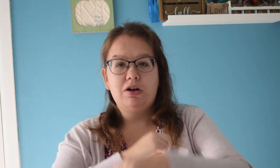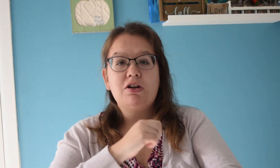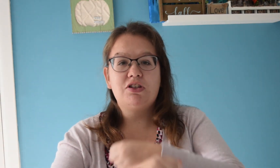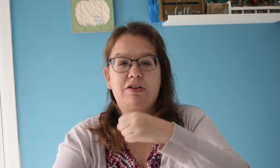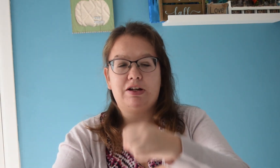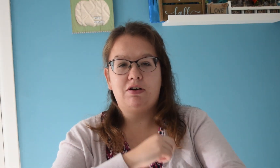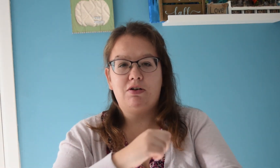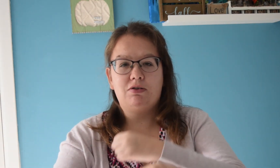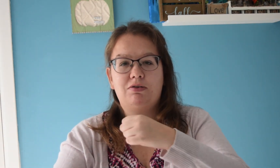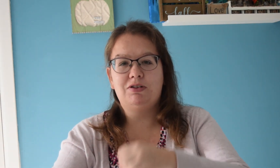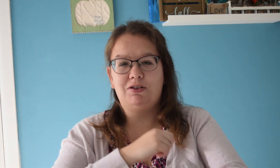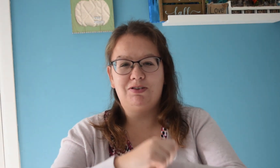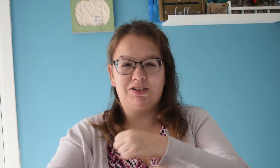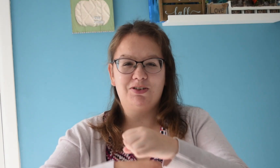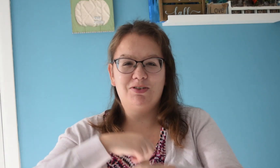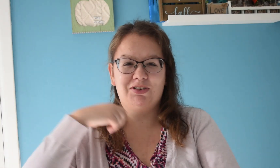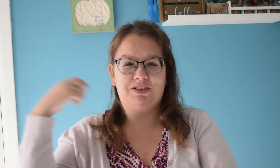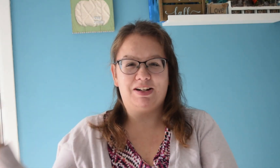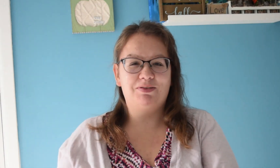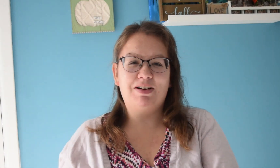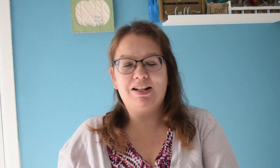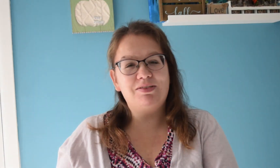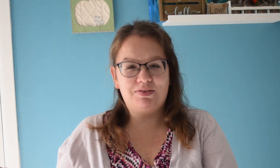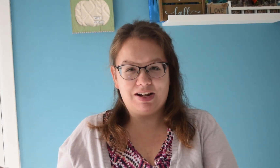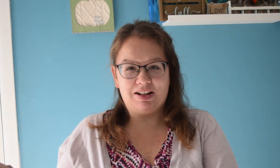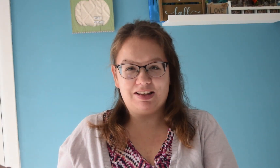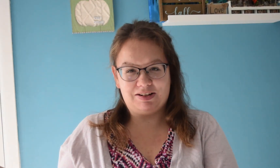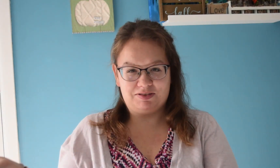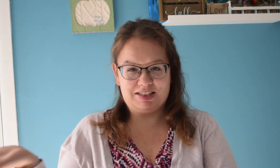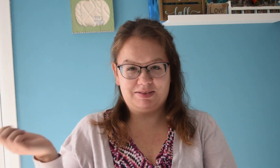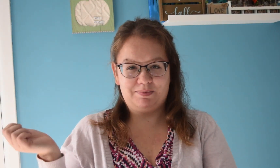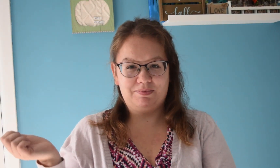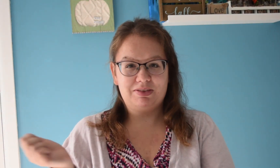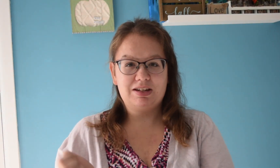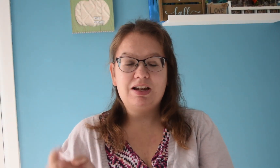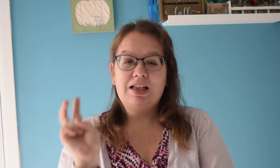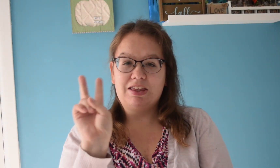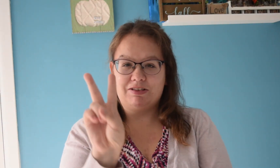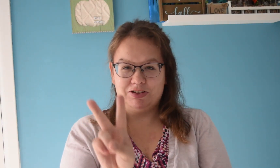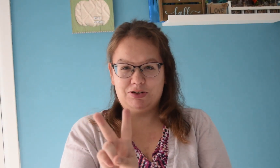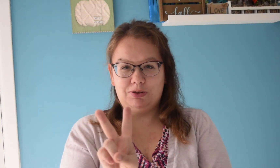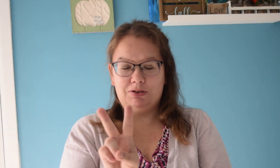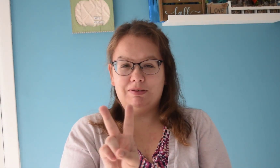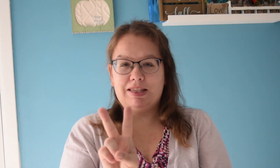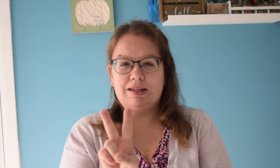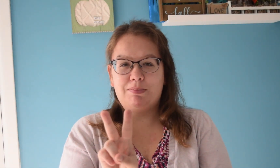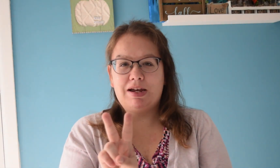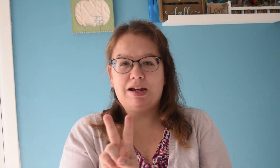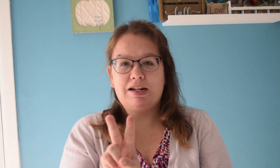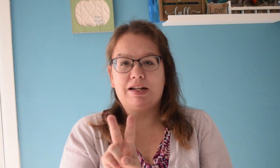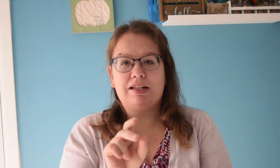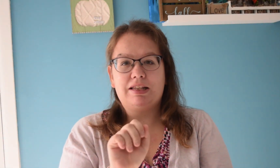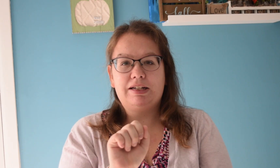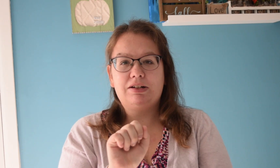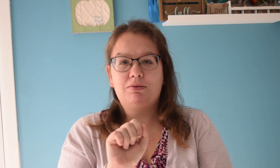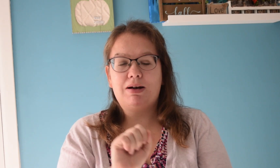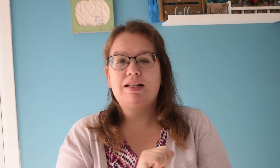So they all rolled over and one fell out. There were two in the bed and the little one